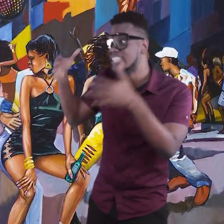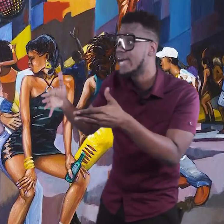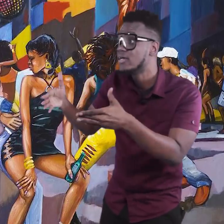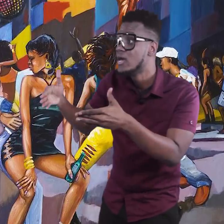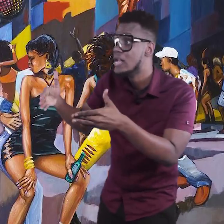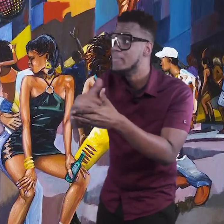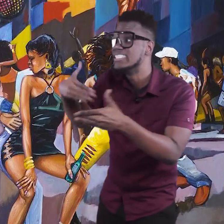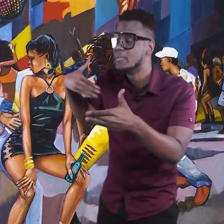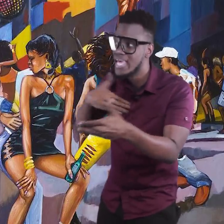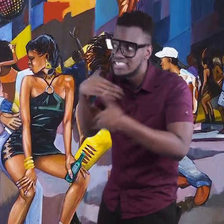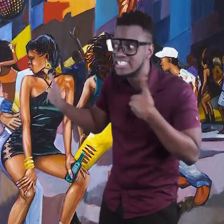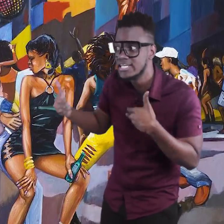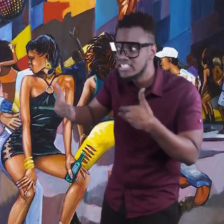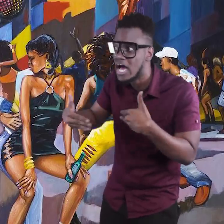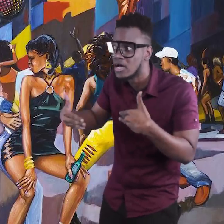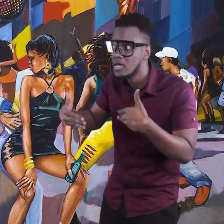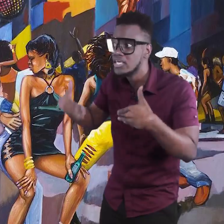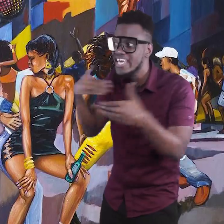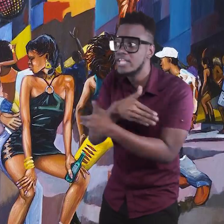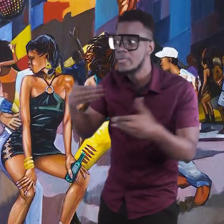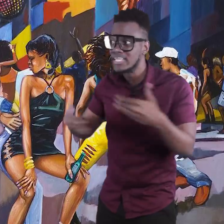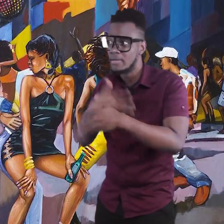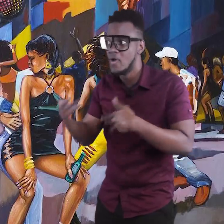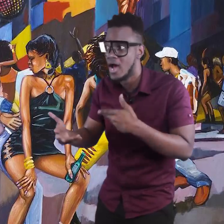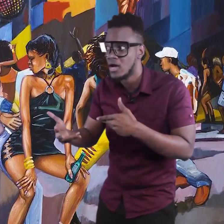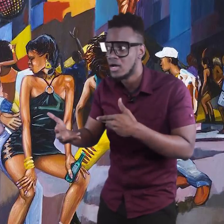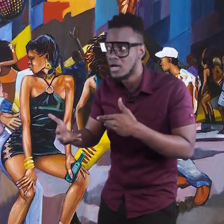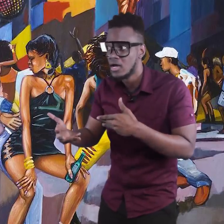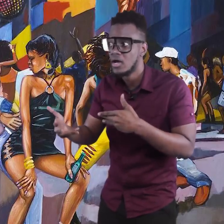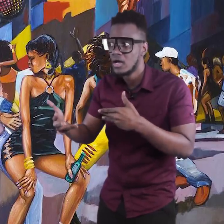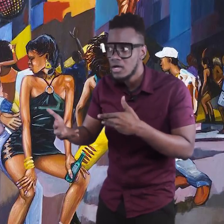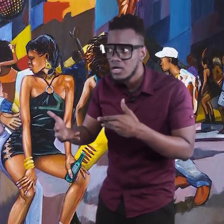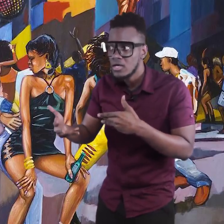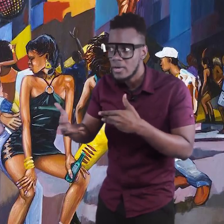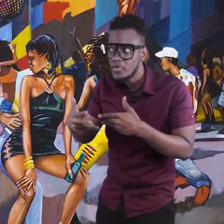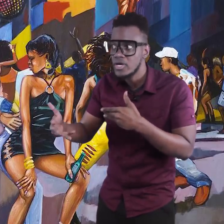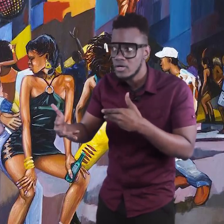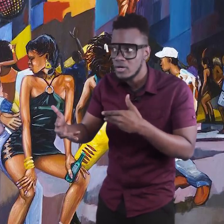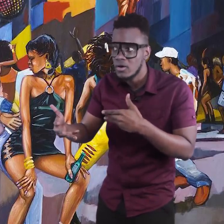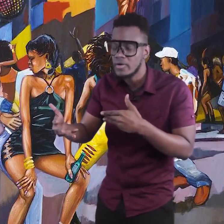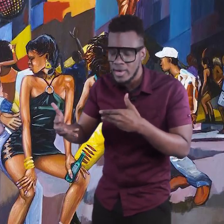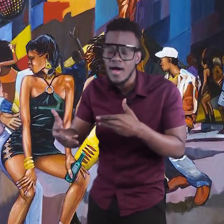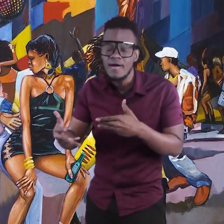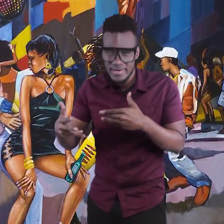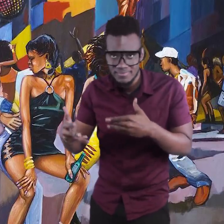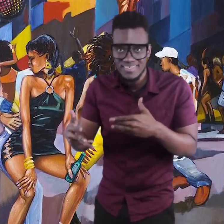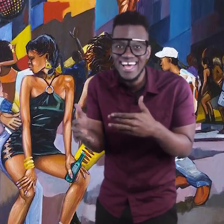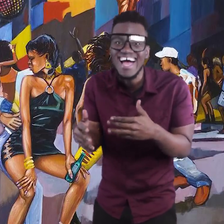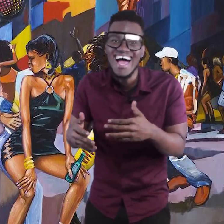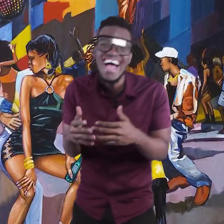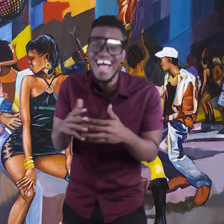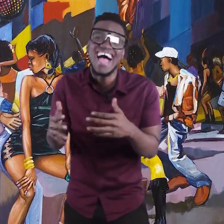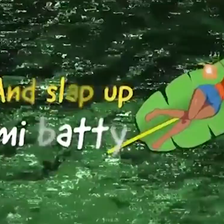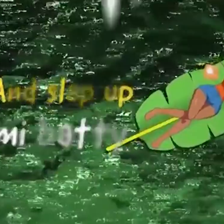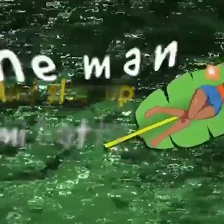say that, when I say that, that means that I can't sing the song. You get to me and say, brother, you pre, oh, okay, alright.